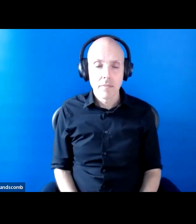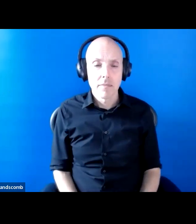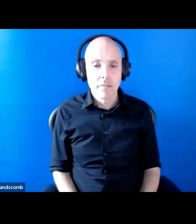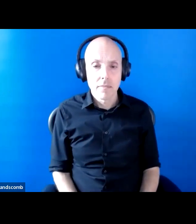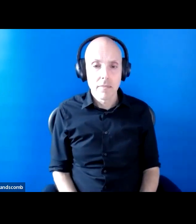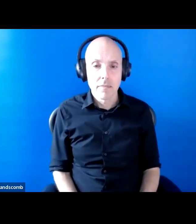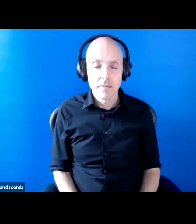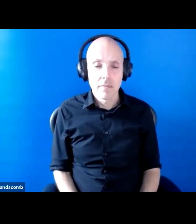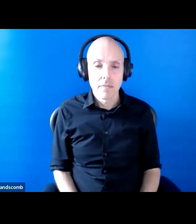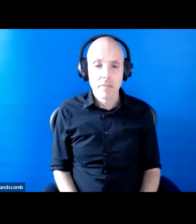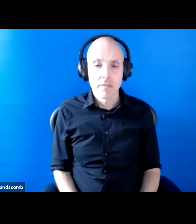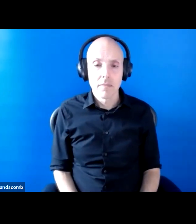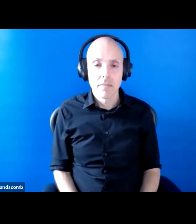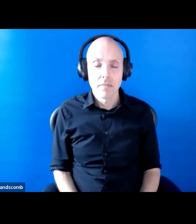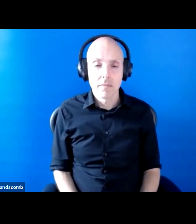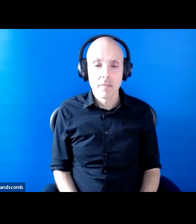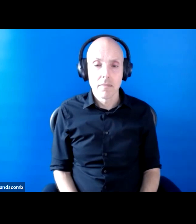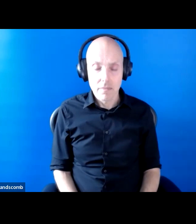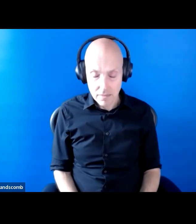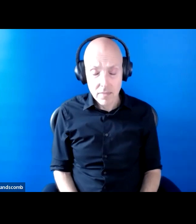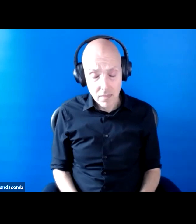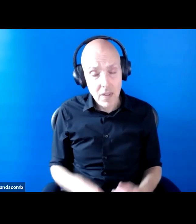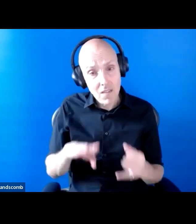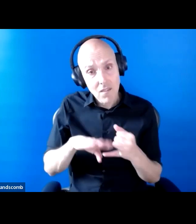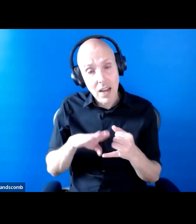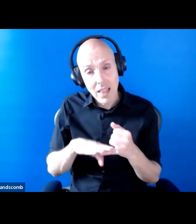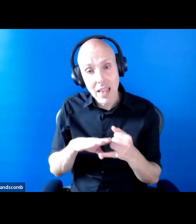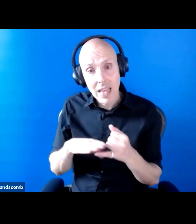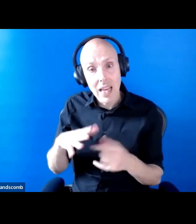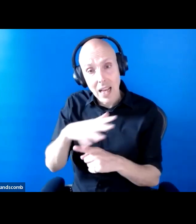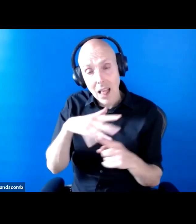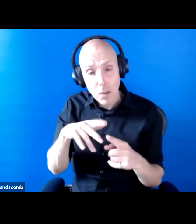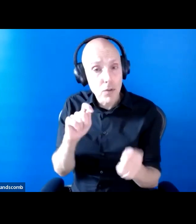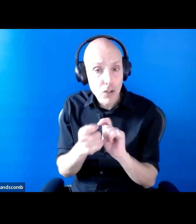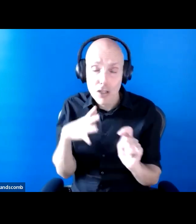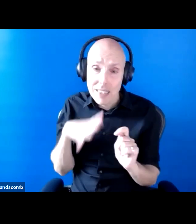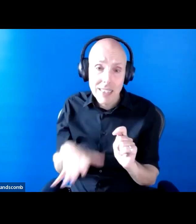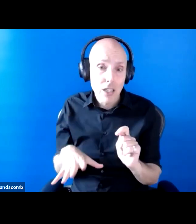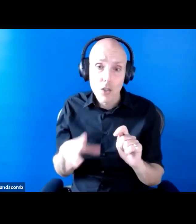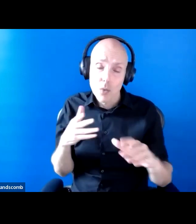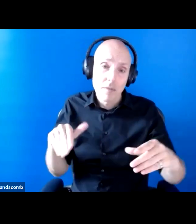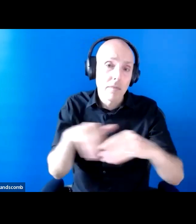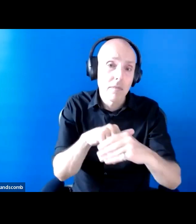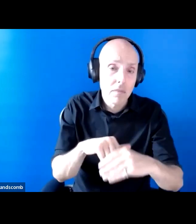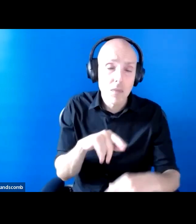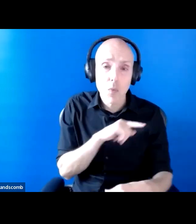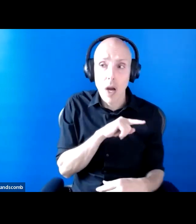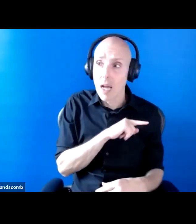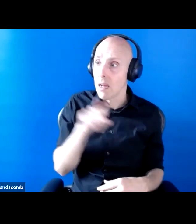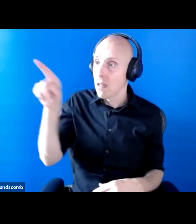to take the opportunity to get around the table in terms of climate change, because otherwise we're going to find environmental solutions that will